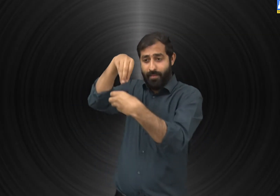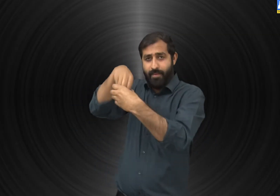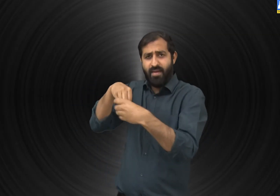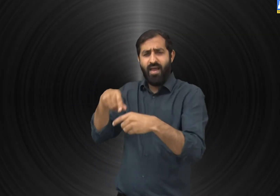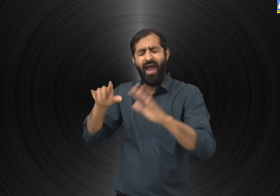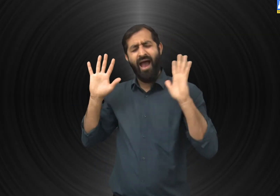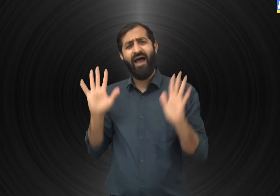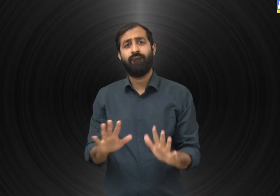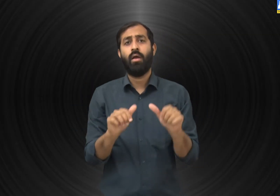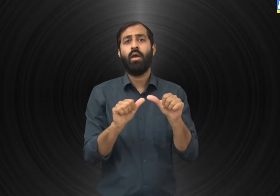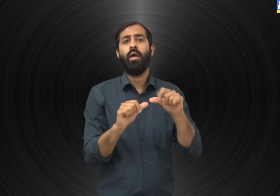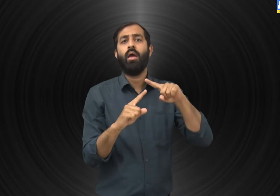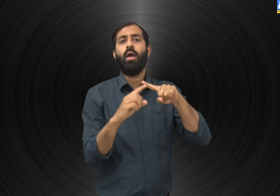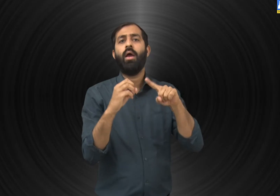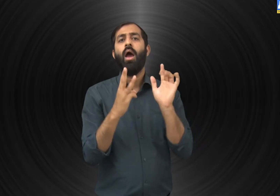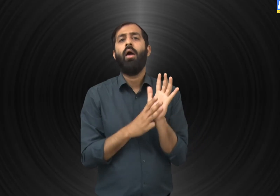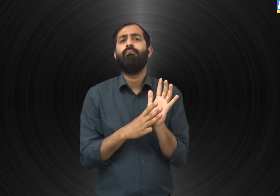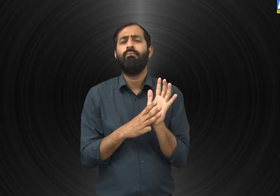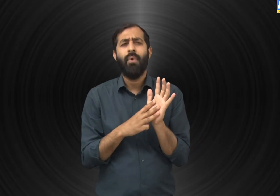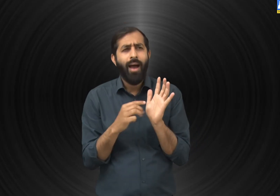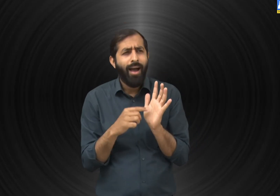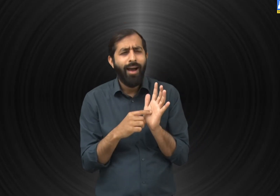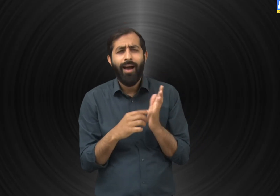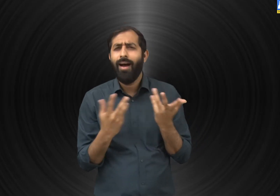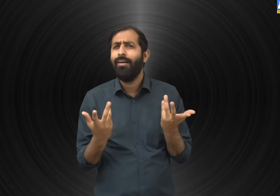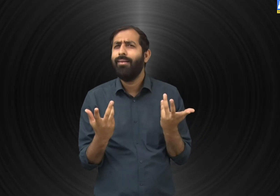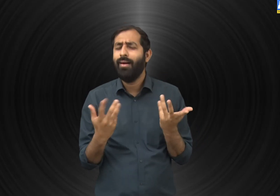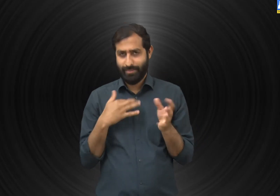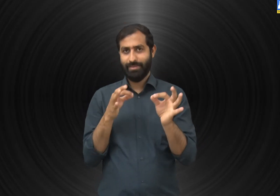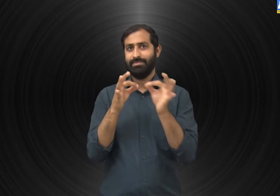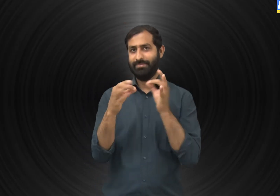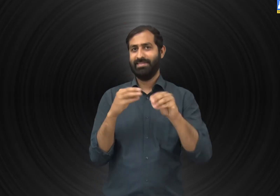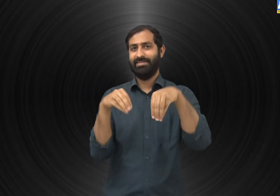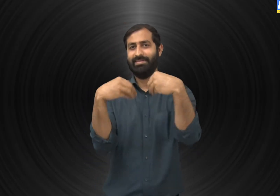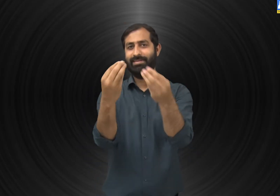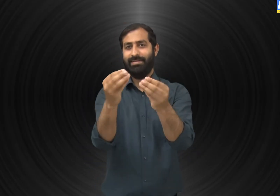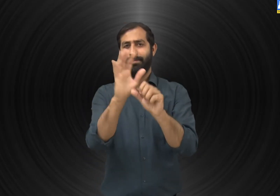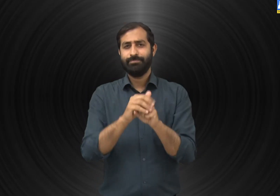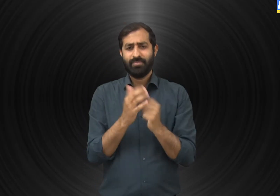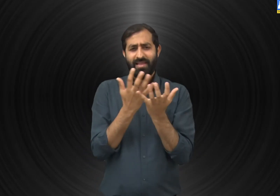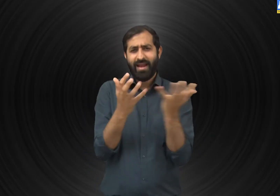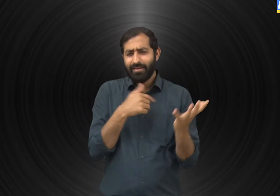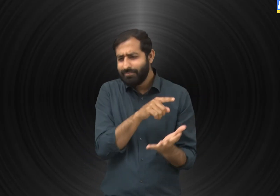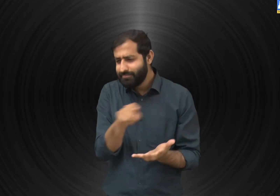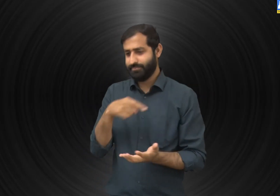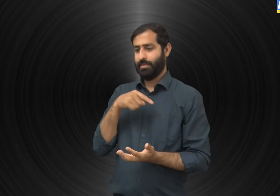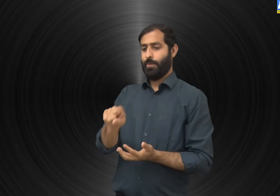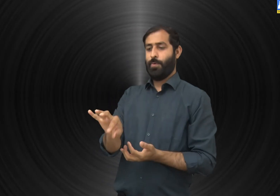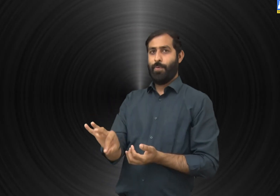They are present in most of the objects around us. Now what is atom? Let us take an